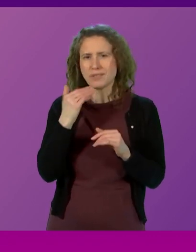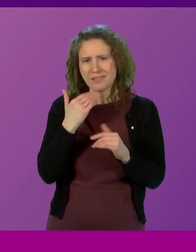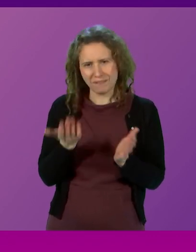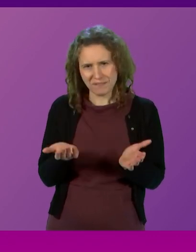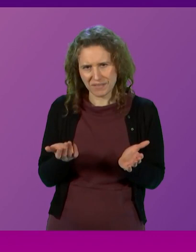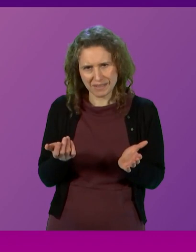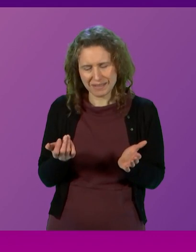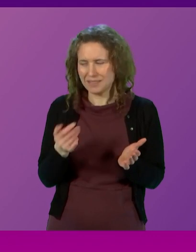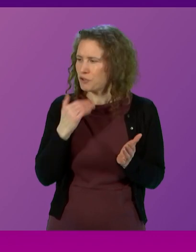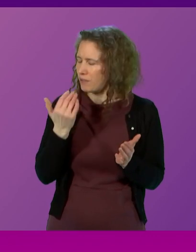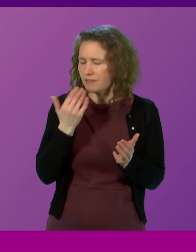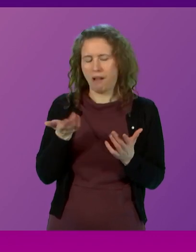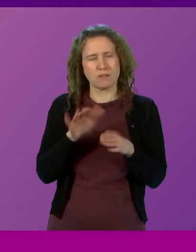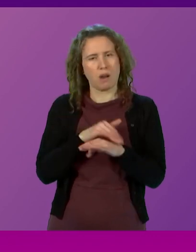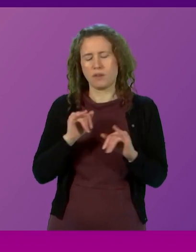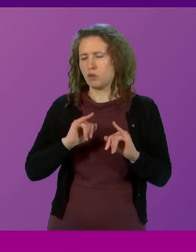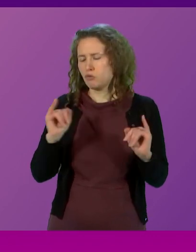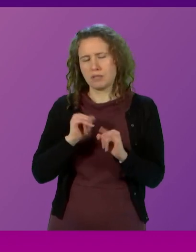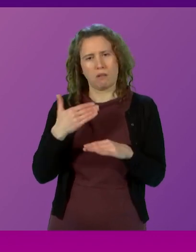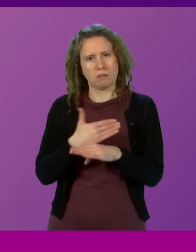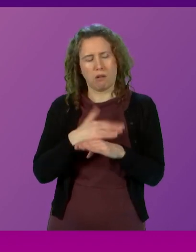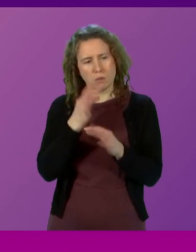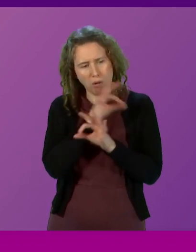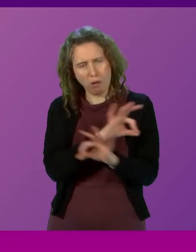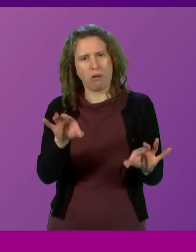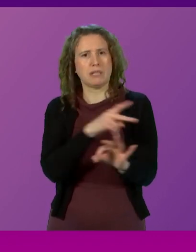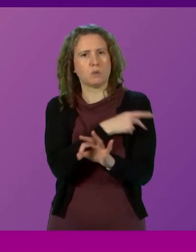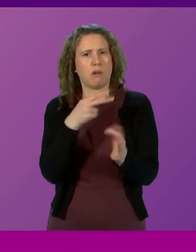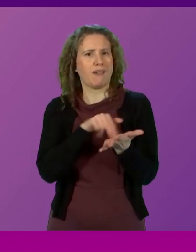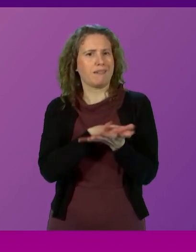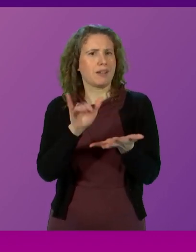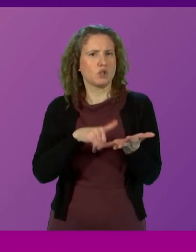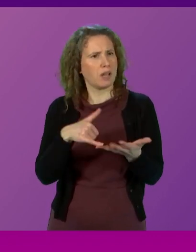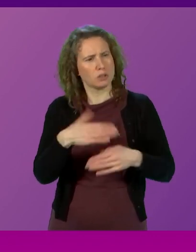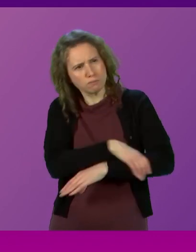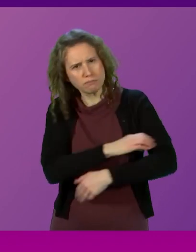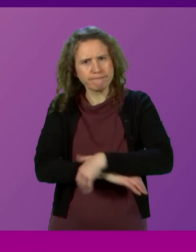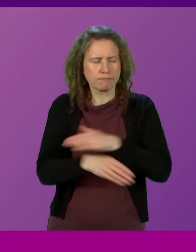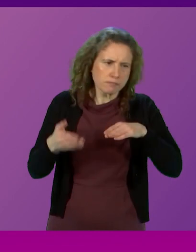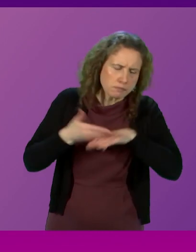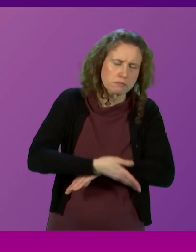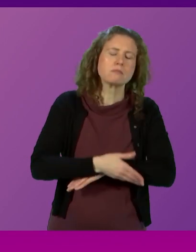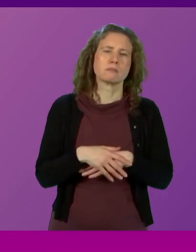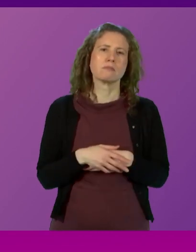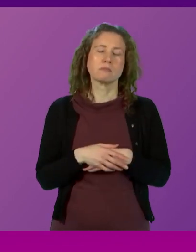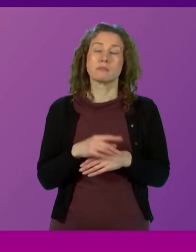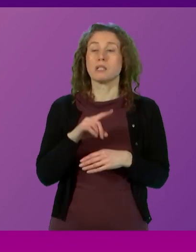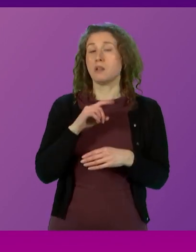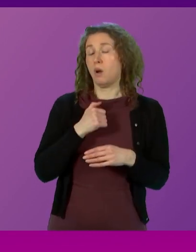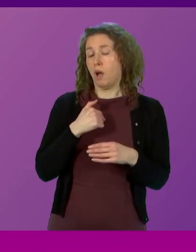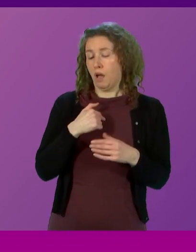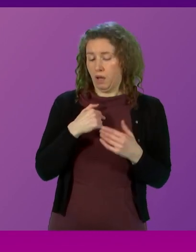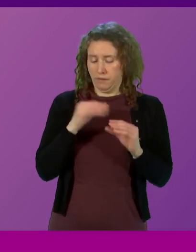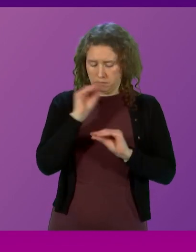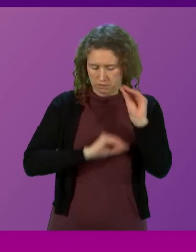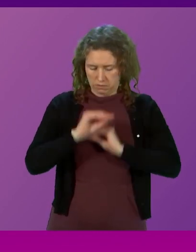enough for the critical task that we ask our staff in the National Health Service to do. As a result of the choices I have